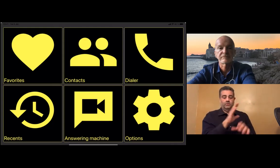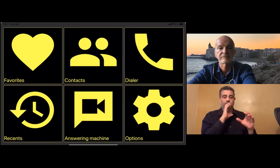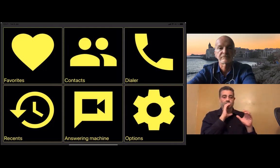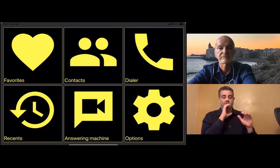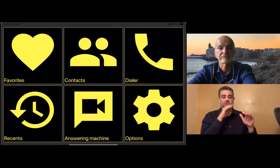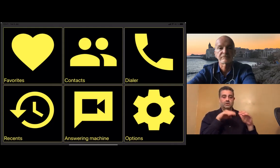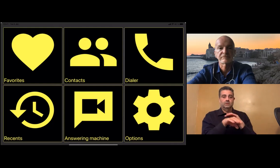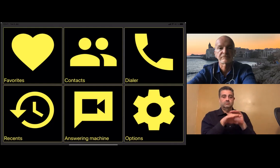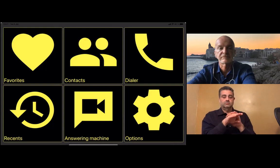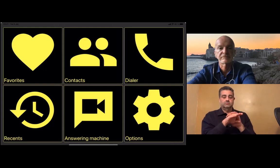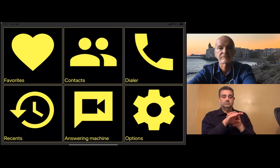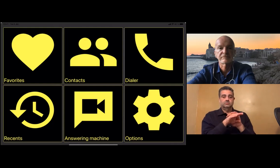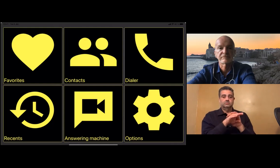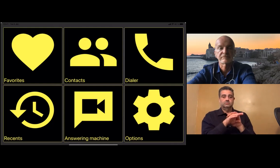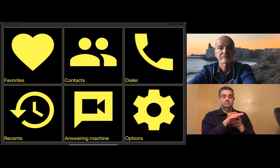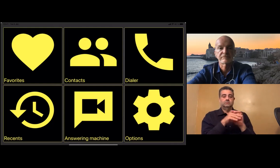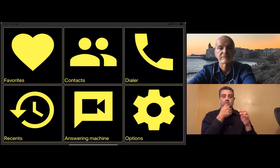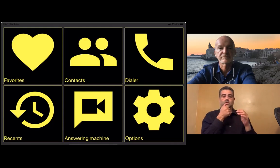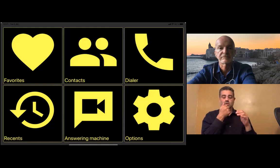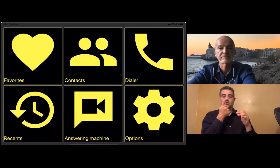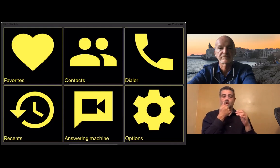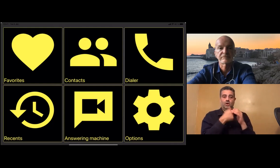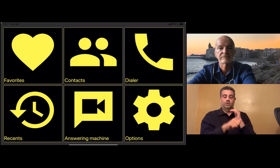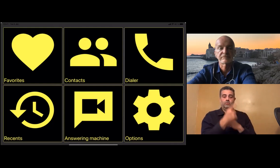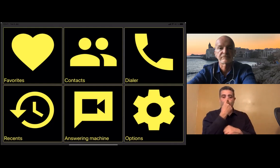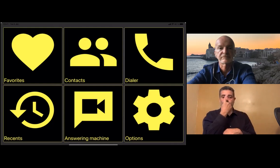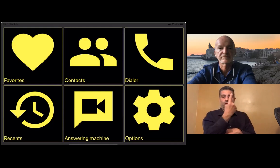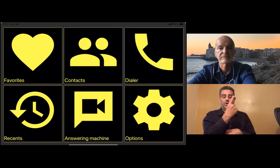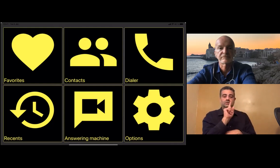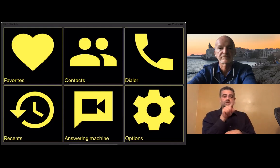as they want for communication access.